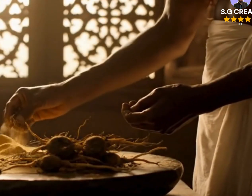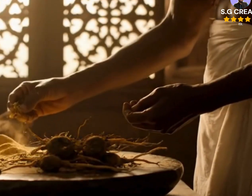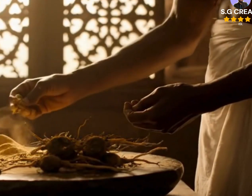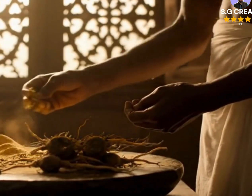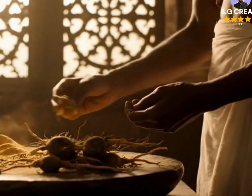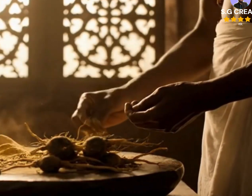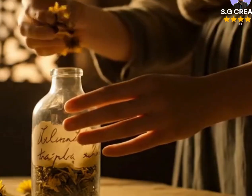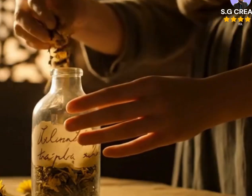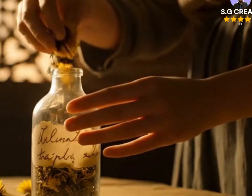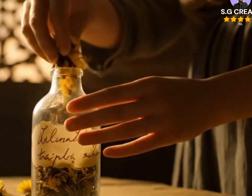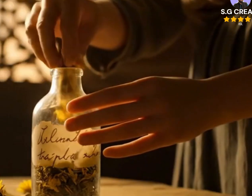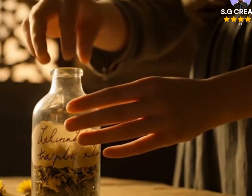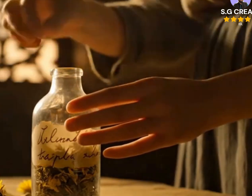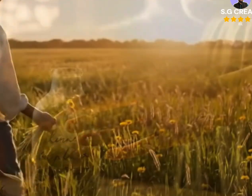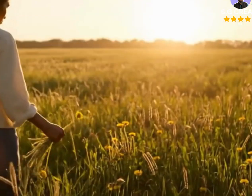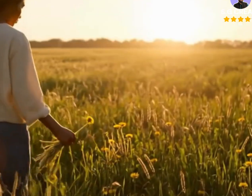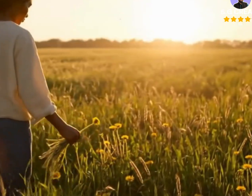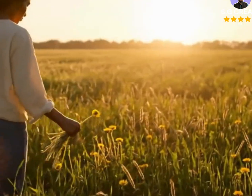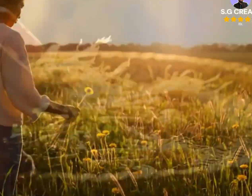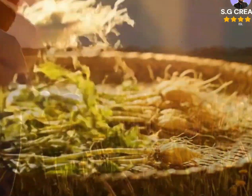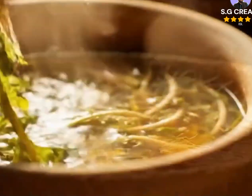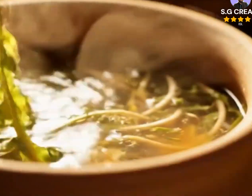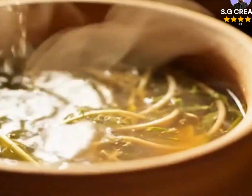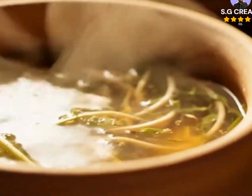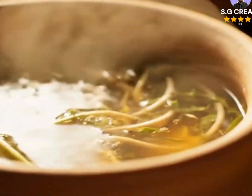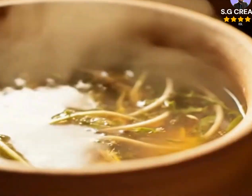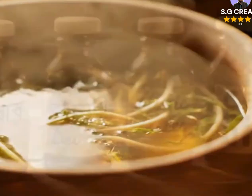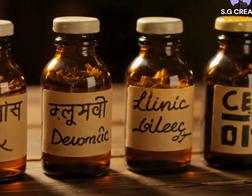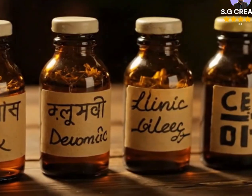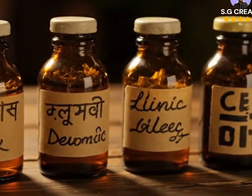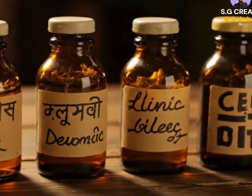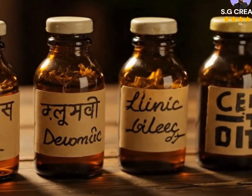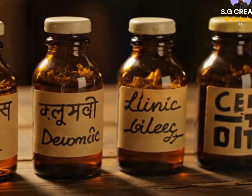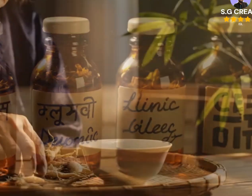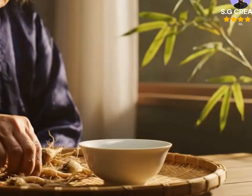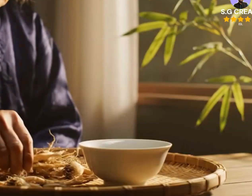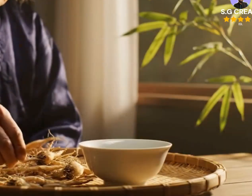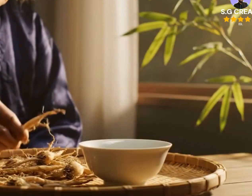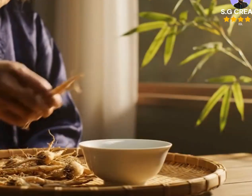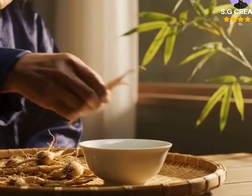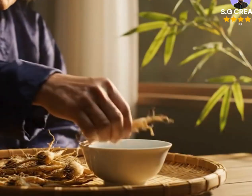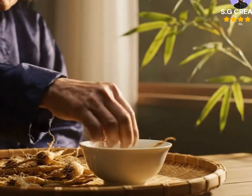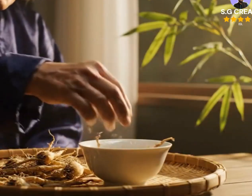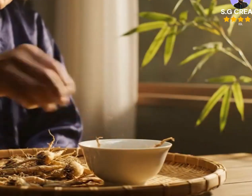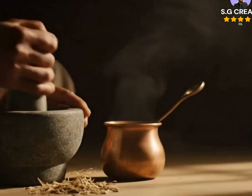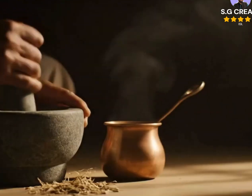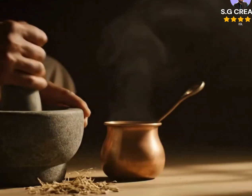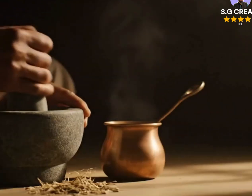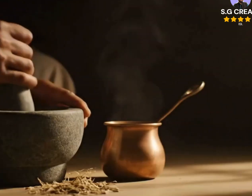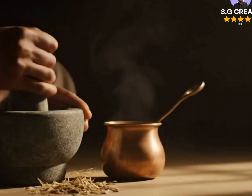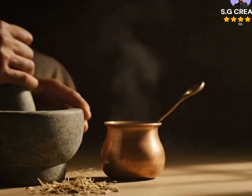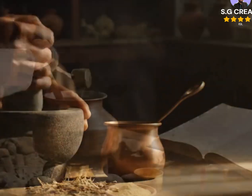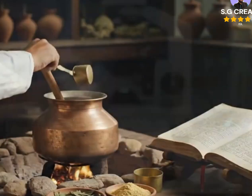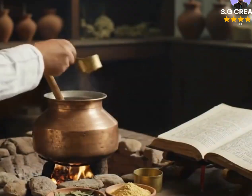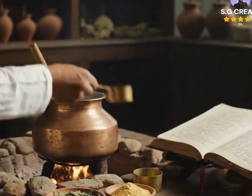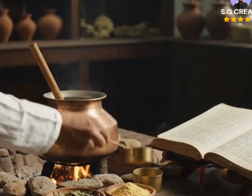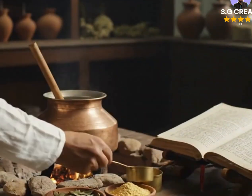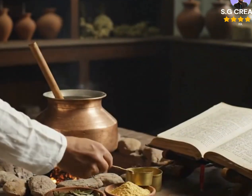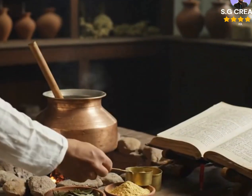found that a simple everyday weed may hold extraordinary medical potential new research shows that dandelion root extract can